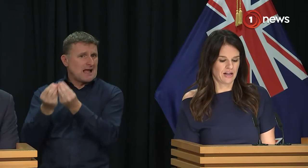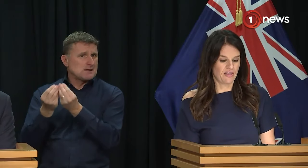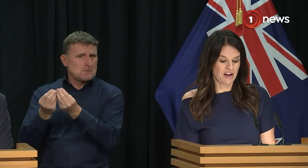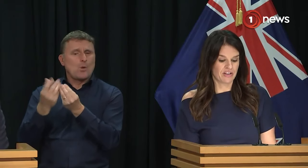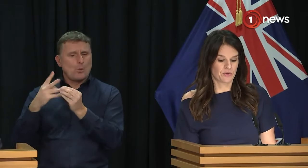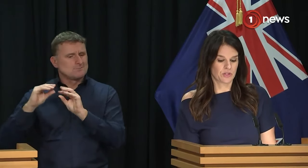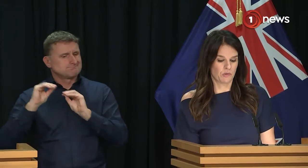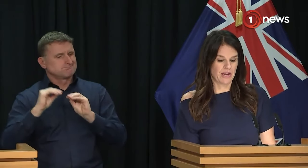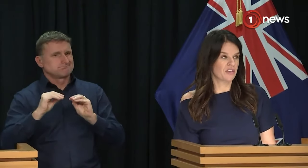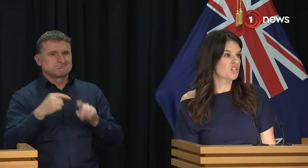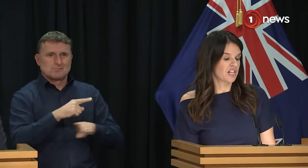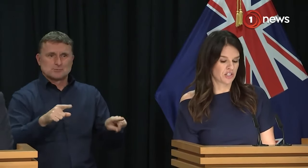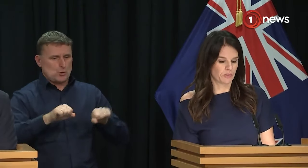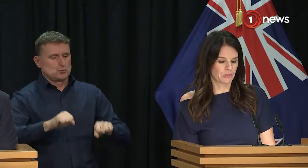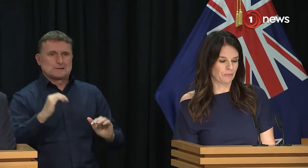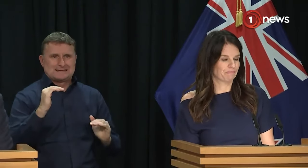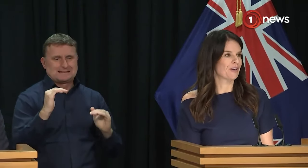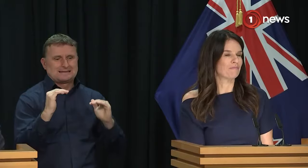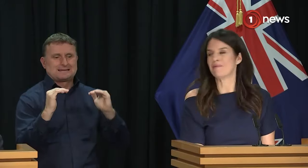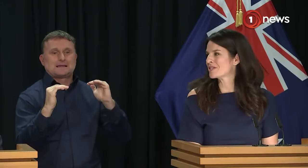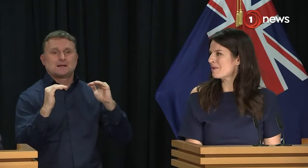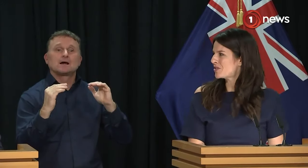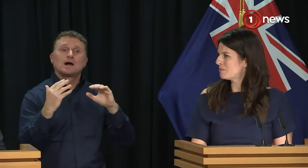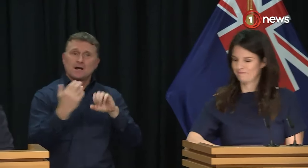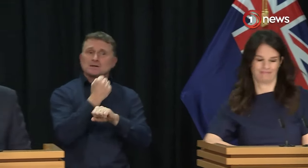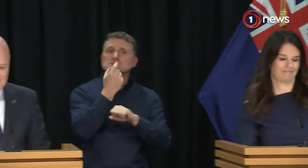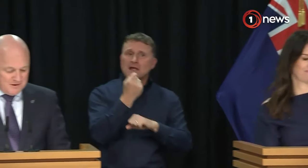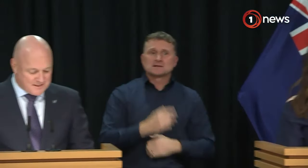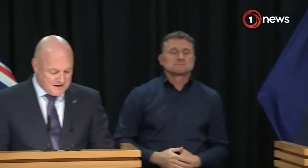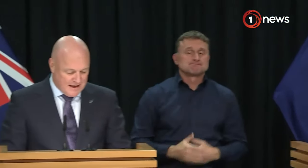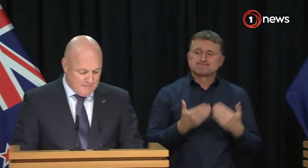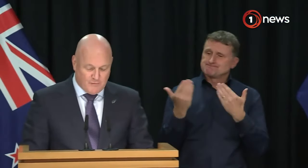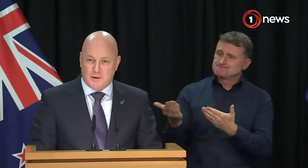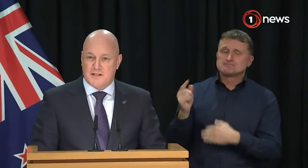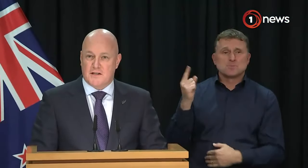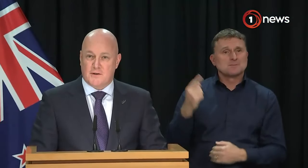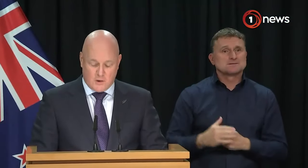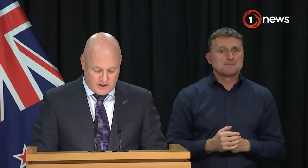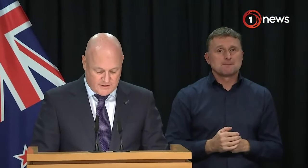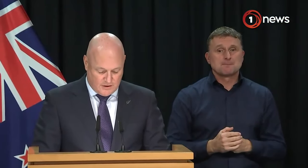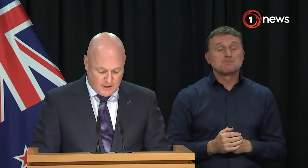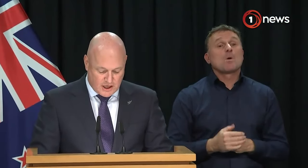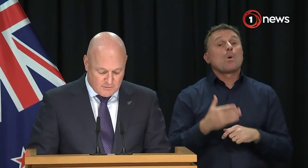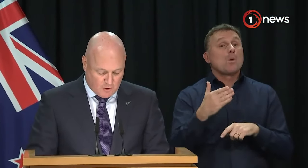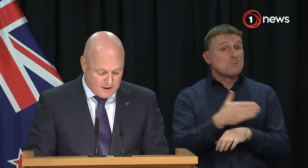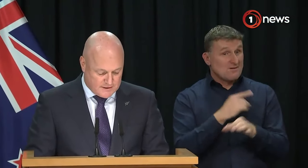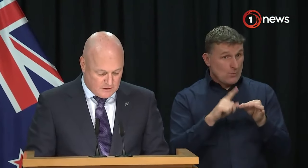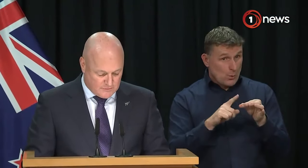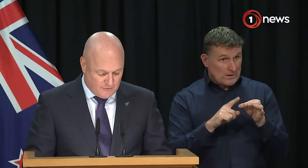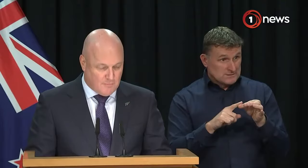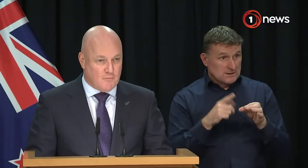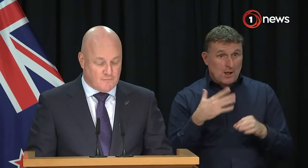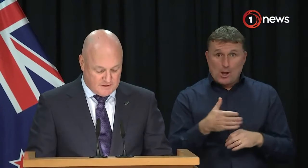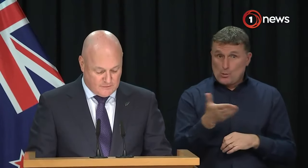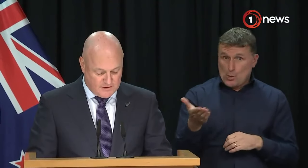and that resource will make these changes possible. Prime Minister, back to you. Thank you Minister. Before we just get into any questions on the education priorities,